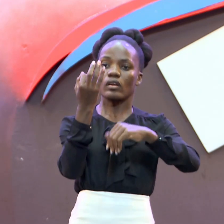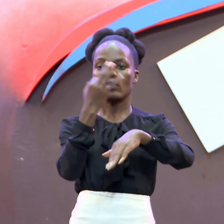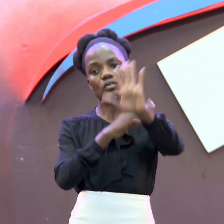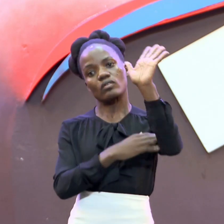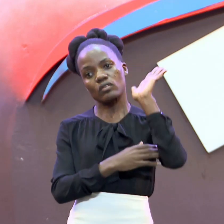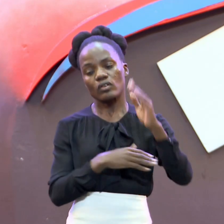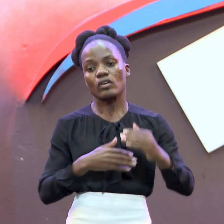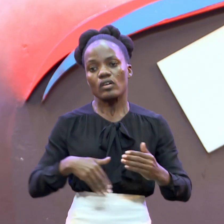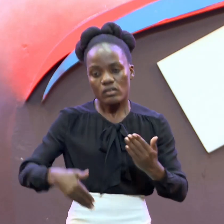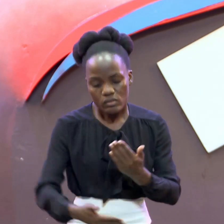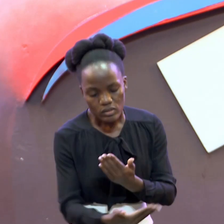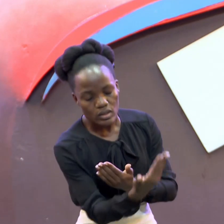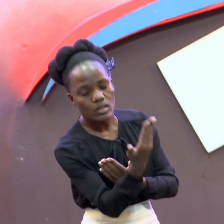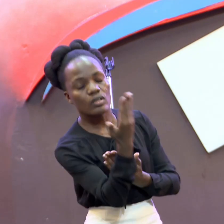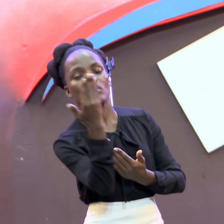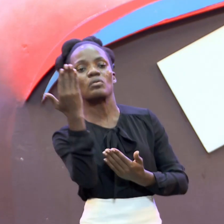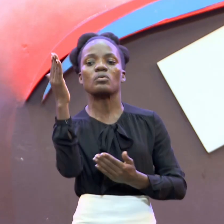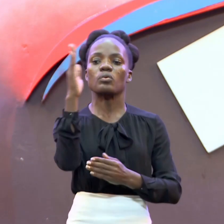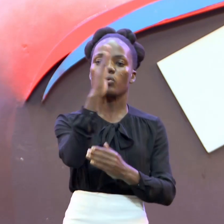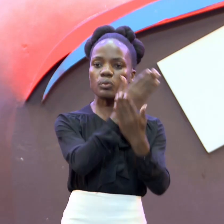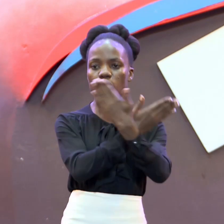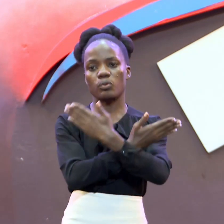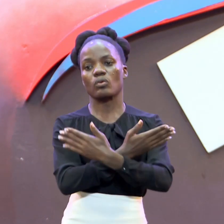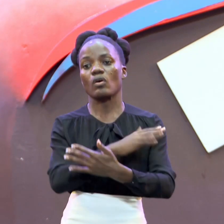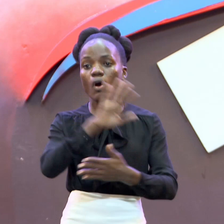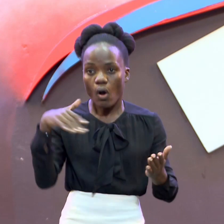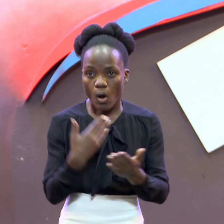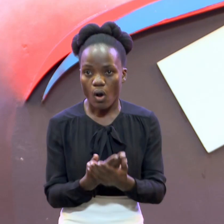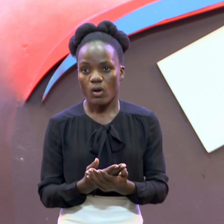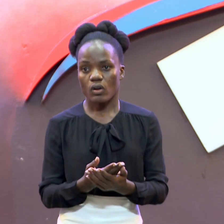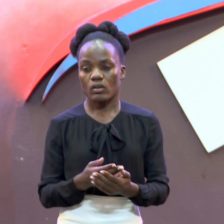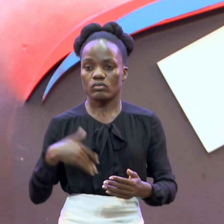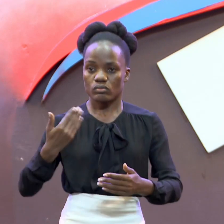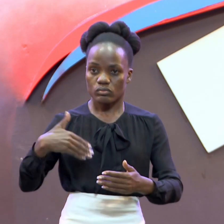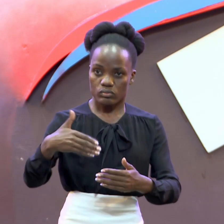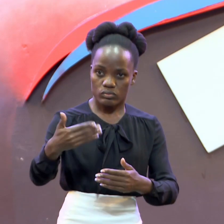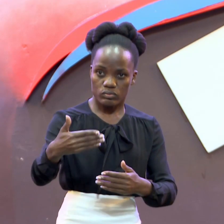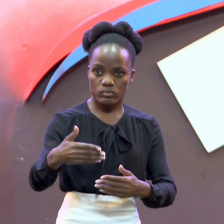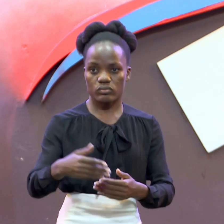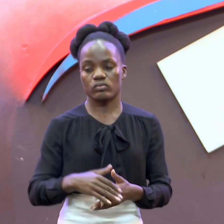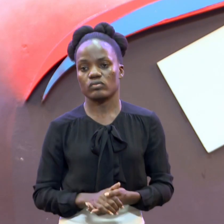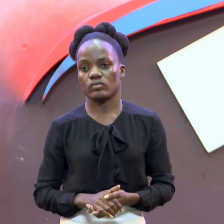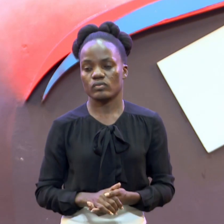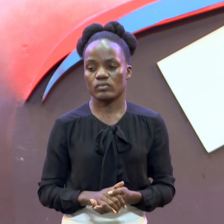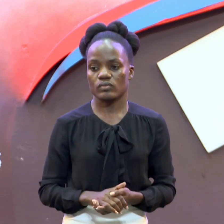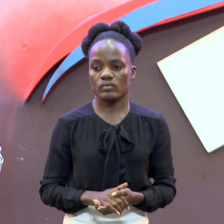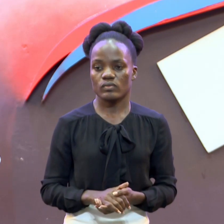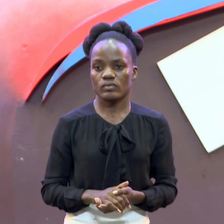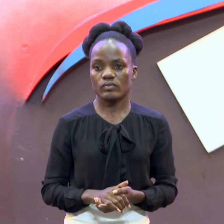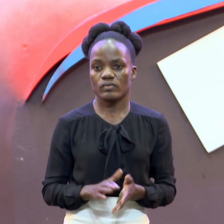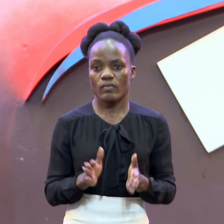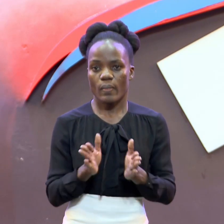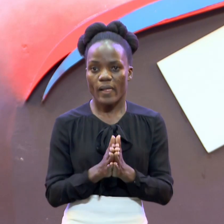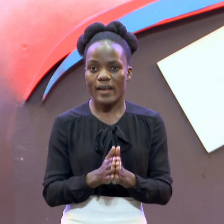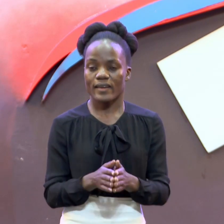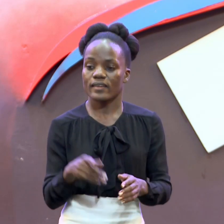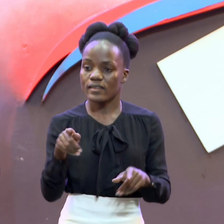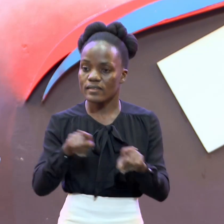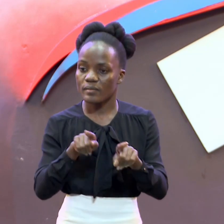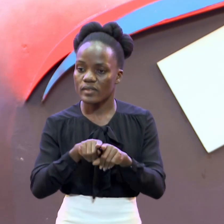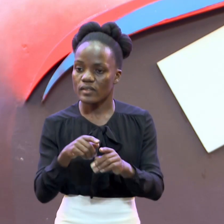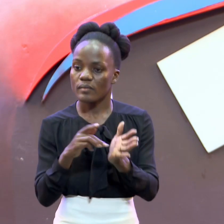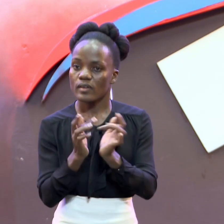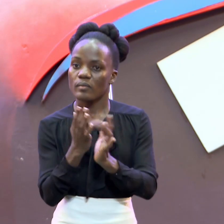Night Meditate On It Think Through It And Certainly Says Be Careful